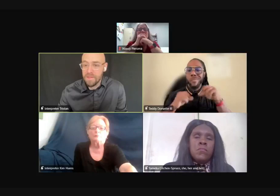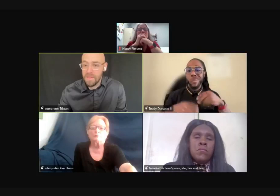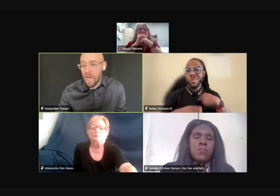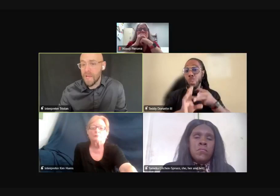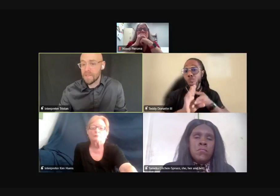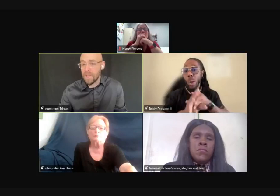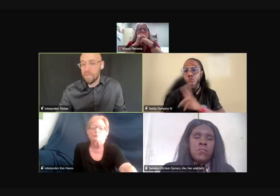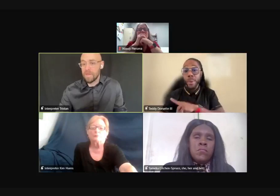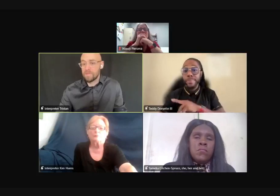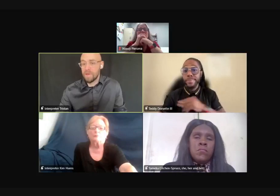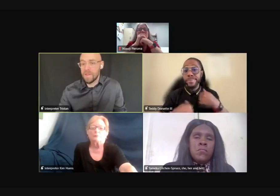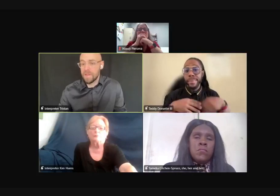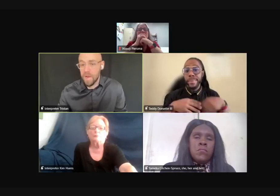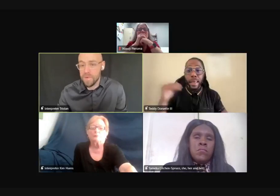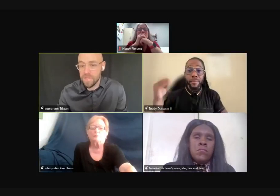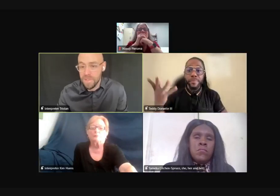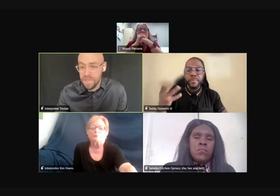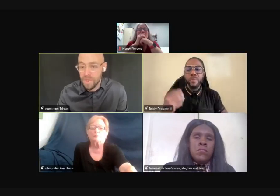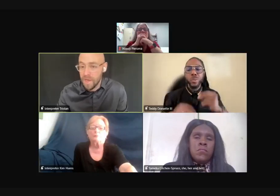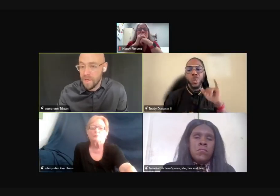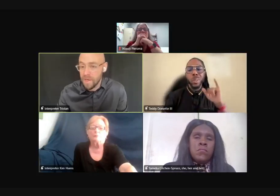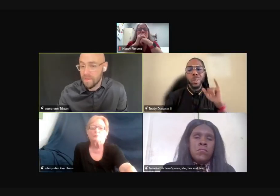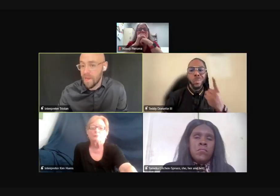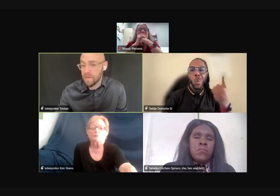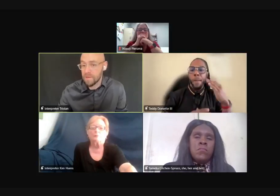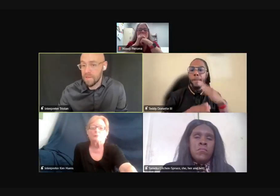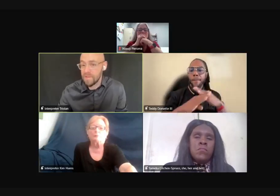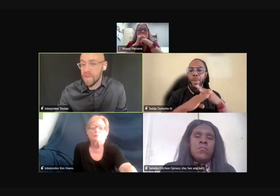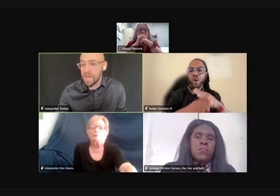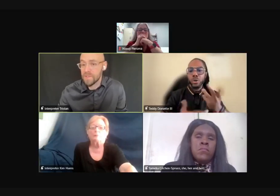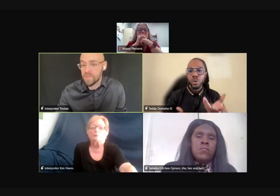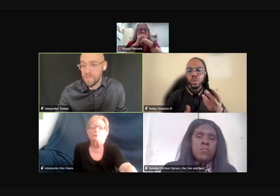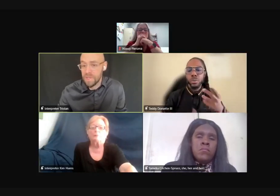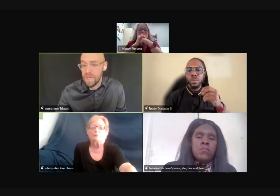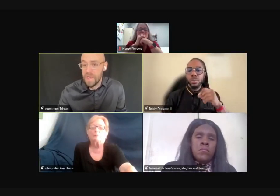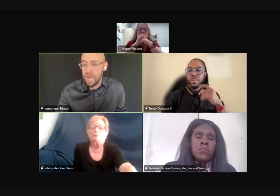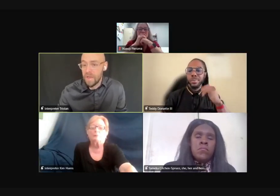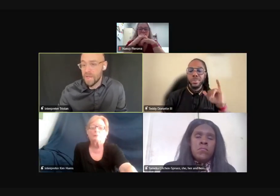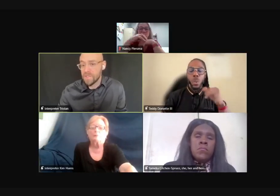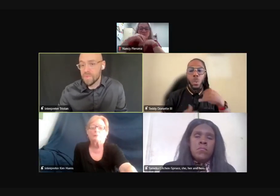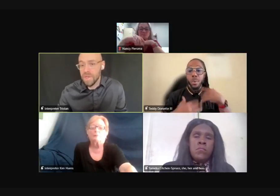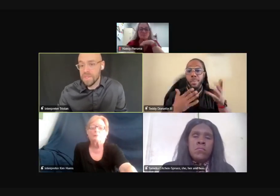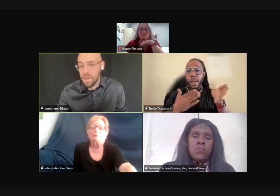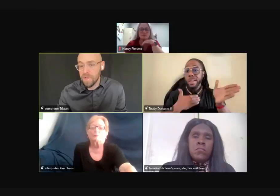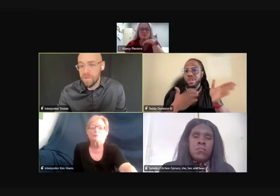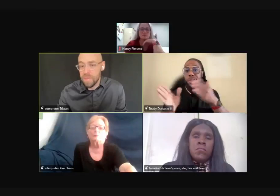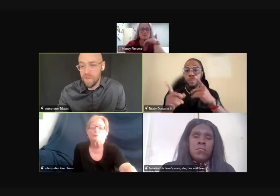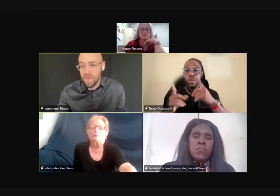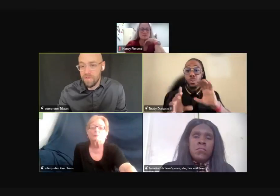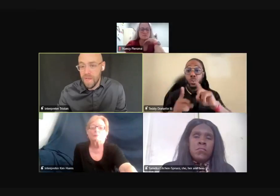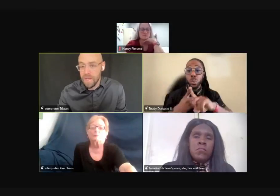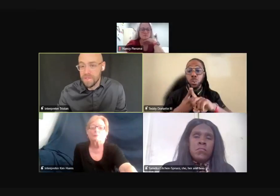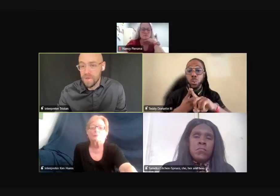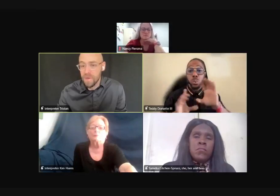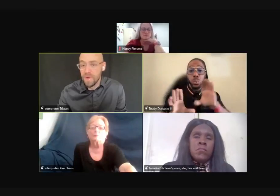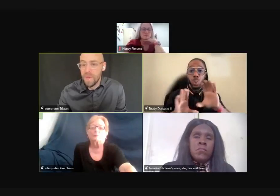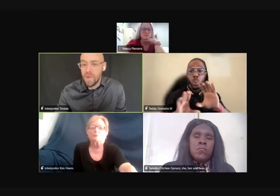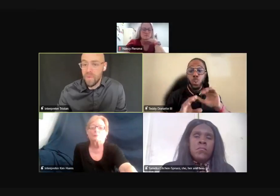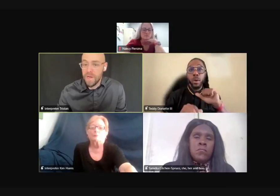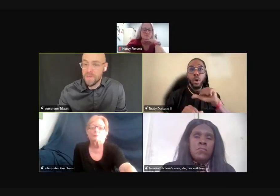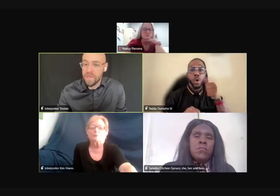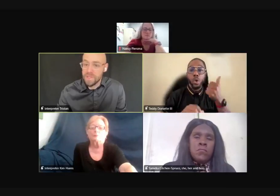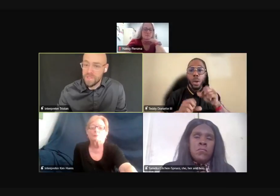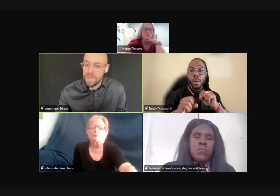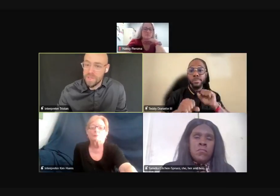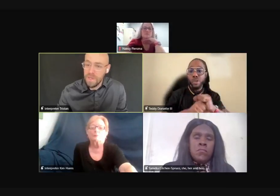decided not to let me in that opportunity, so I had to leave that industry. And that's just one example of a barrier that I faced. So